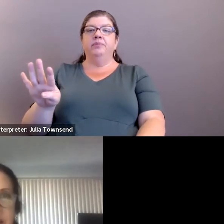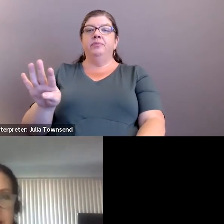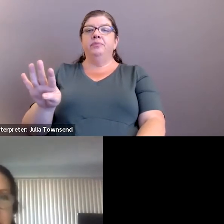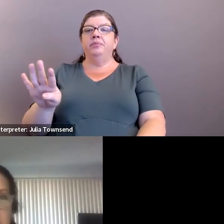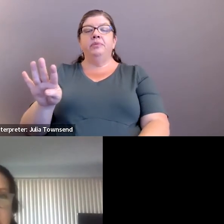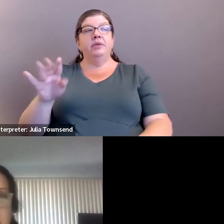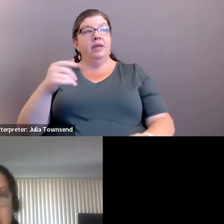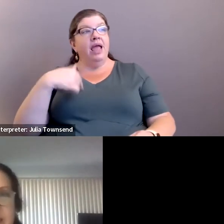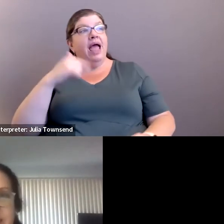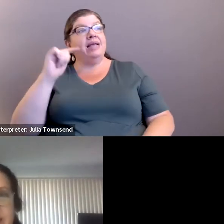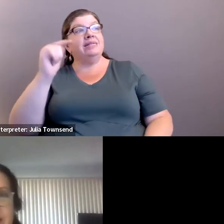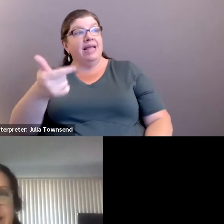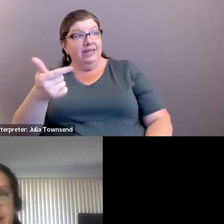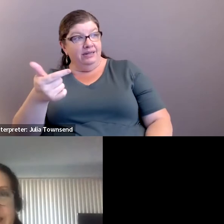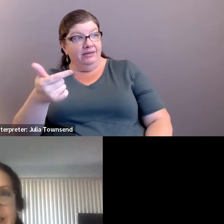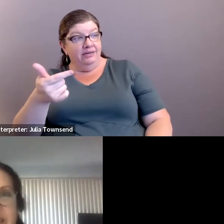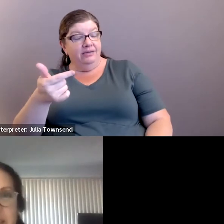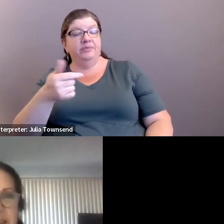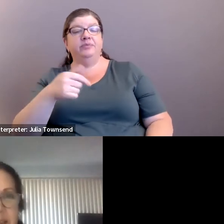I second.